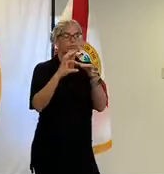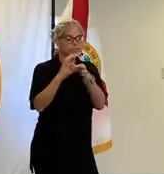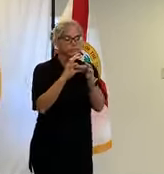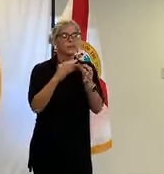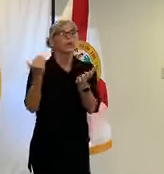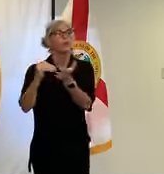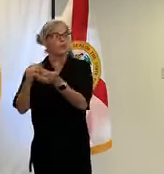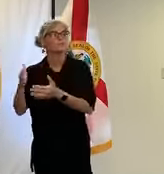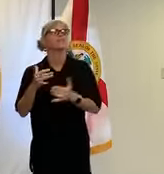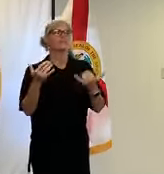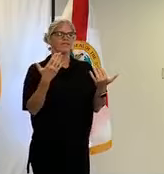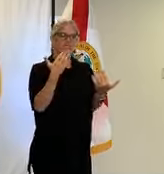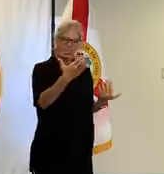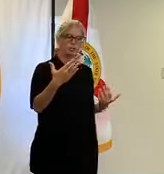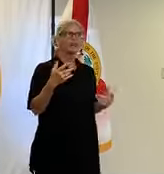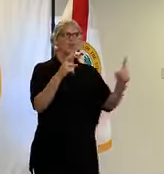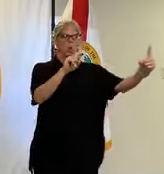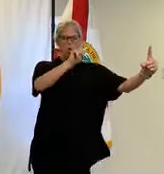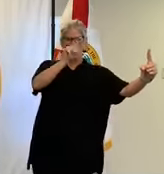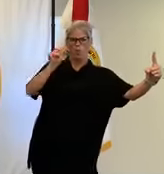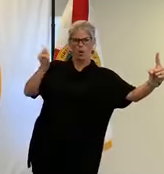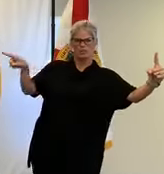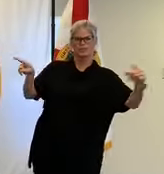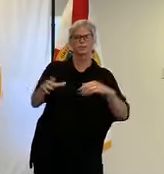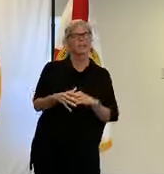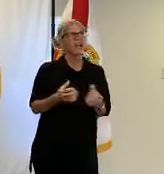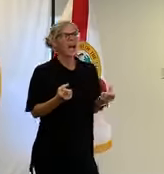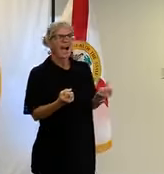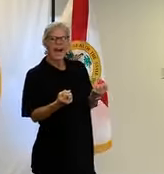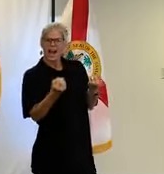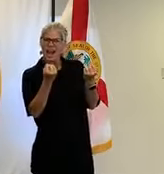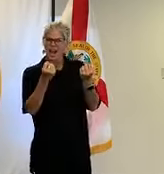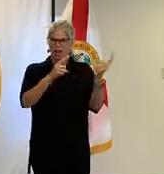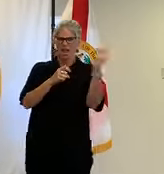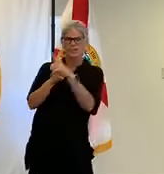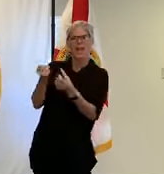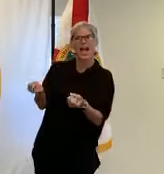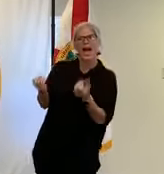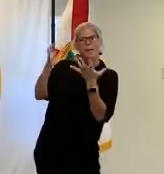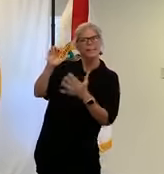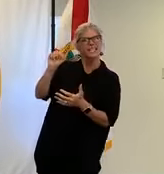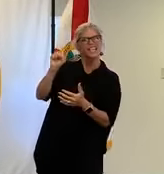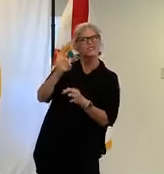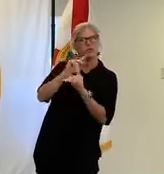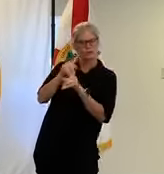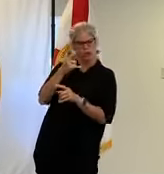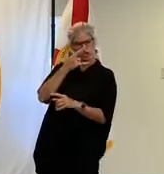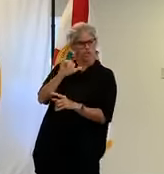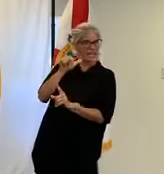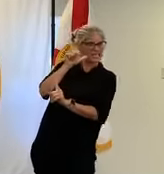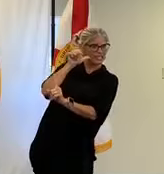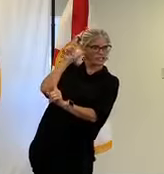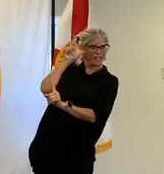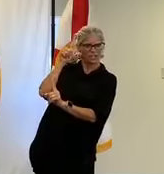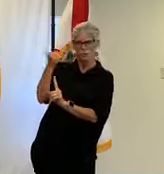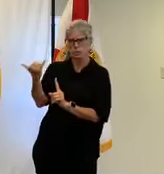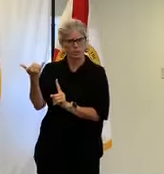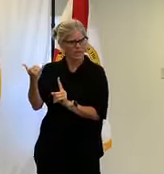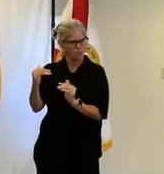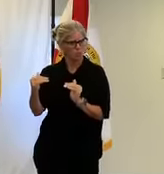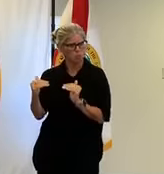on the number of covid cases reporting it looks like yesterday to today we maybe had a jump of 12 cases